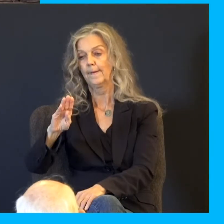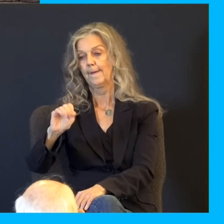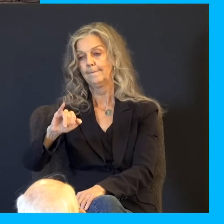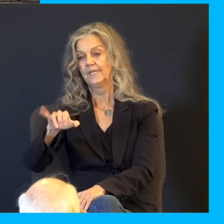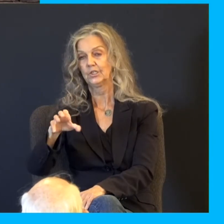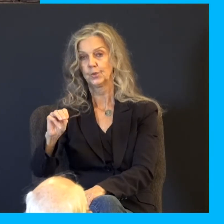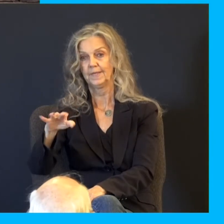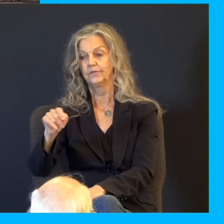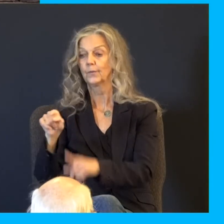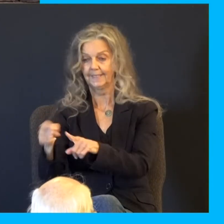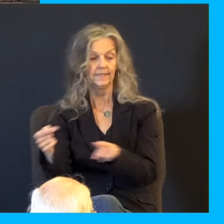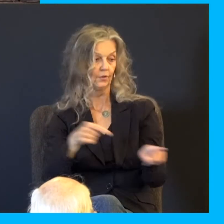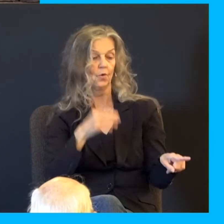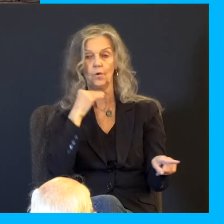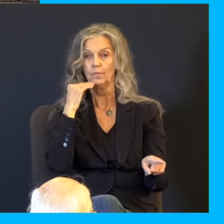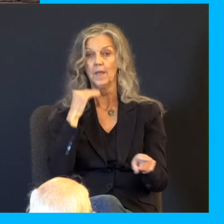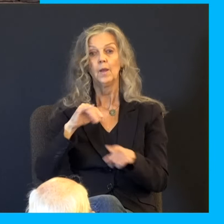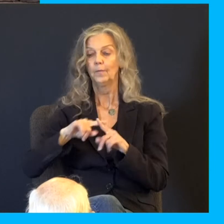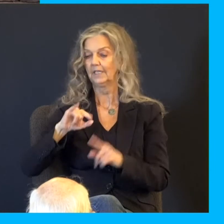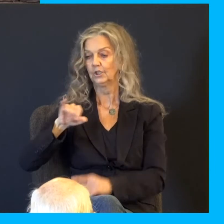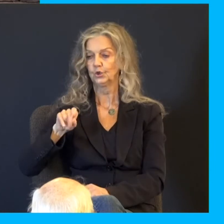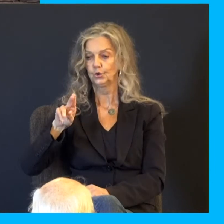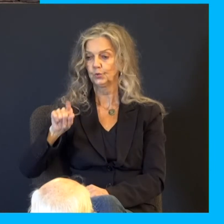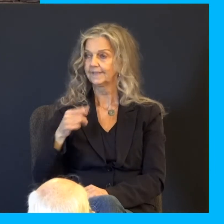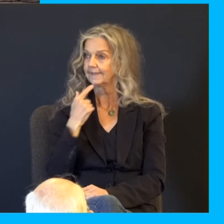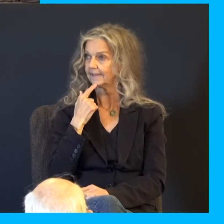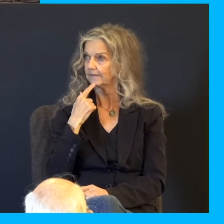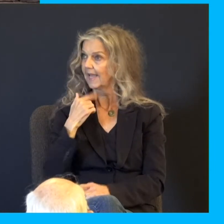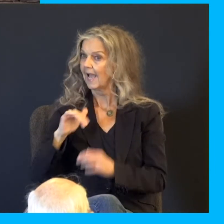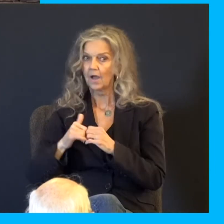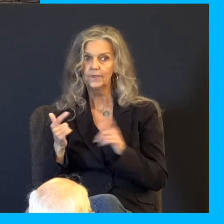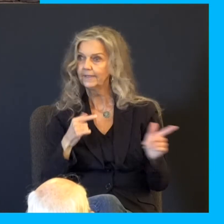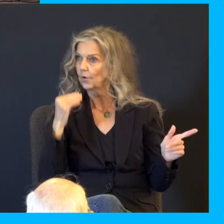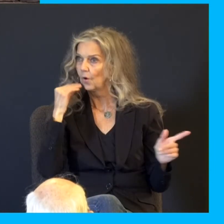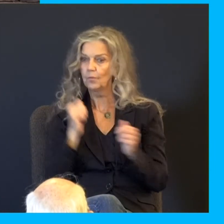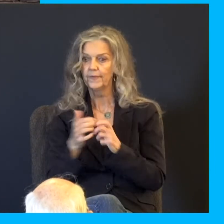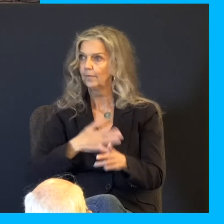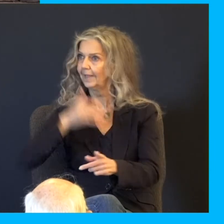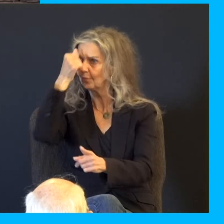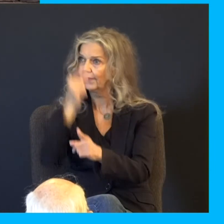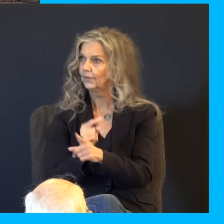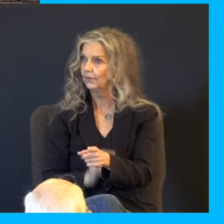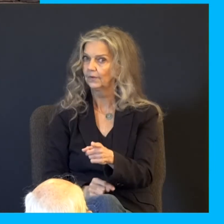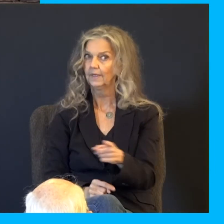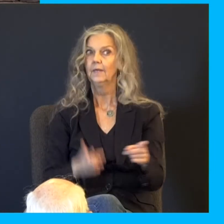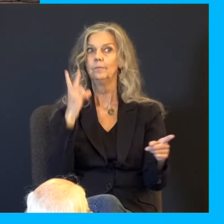How shall I go home to my father if the lad be not with me lest peradventure I see the evil that shall come on my father?